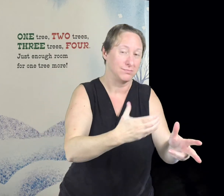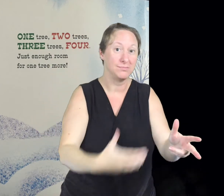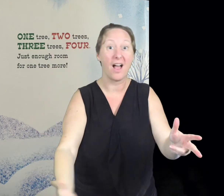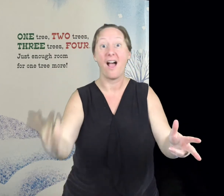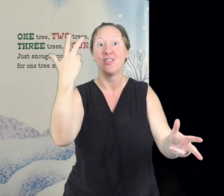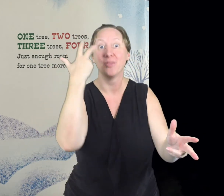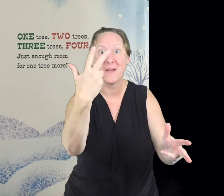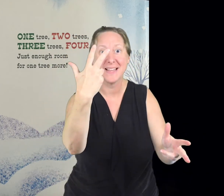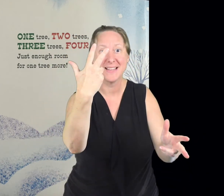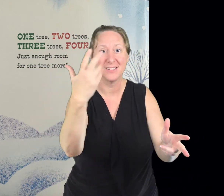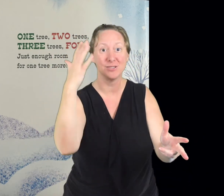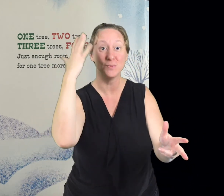more